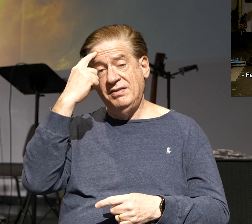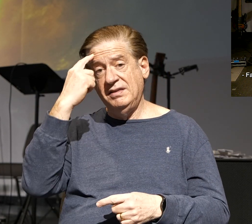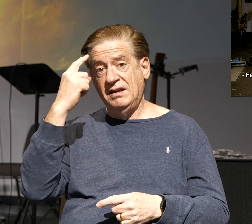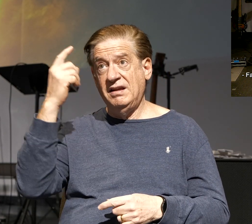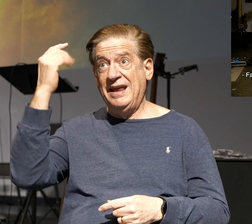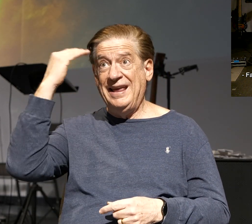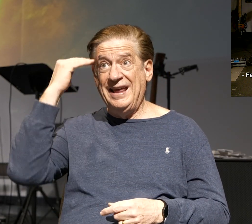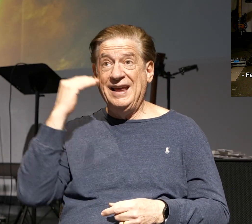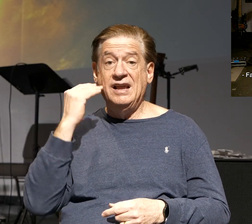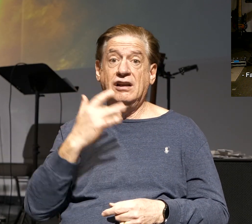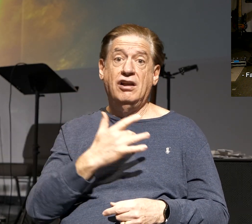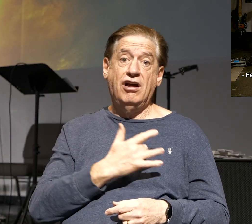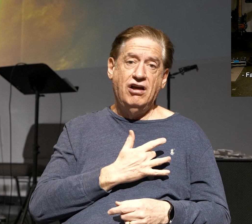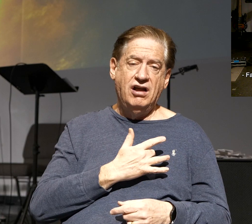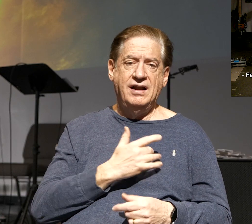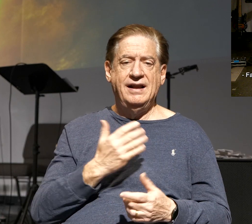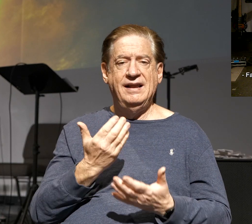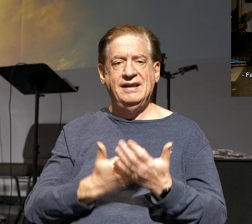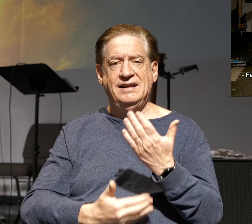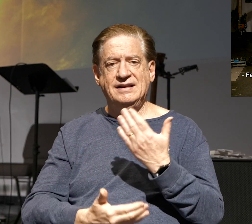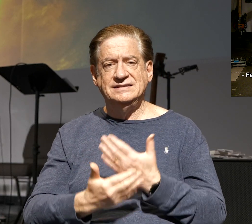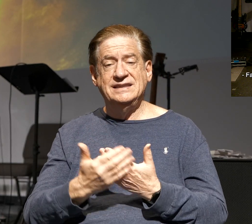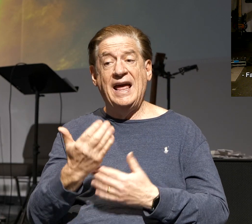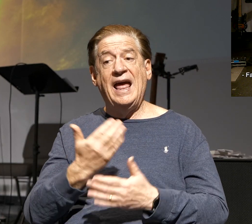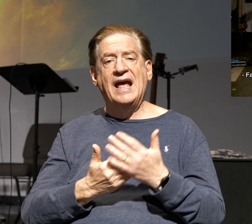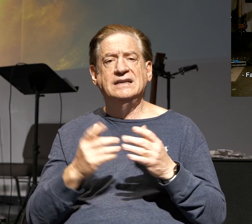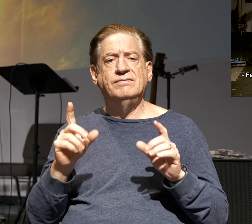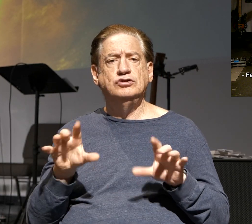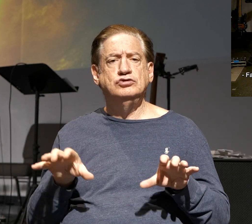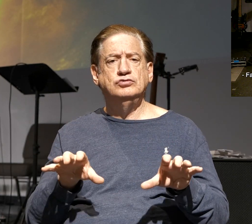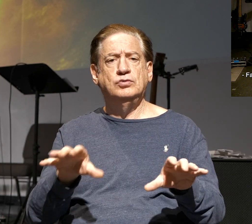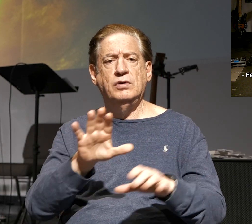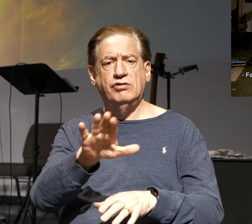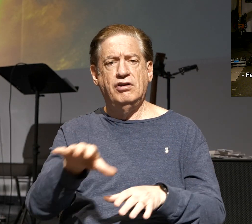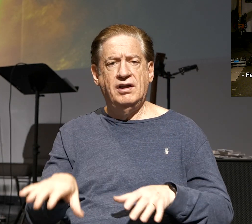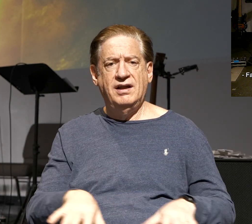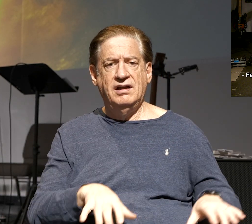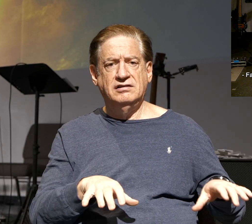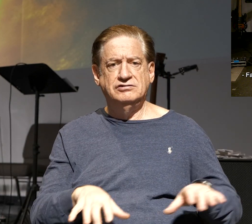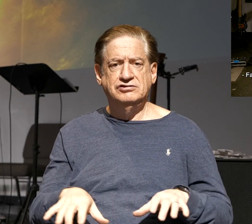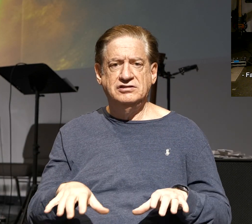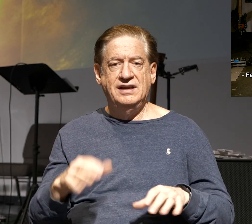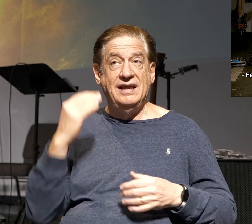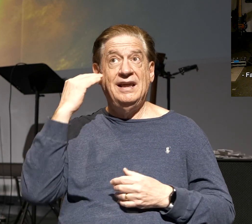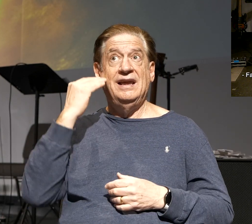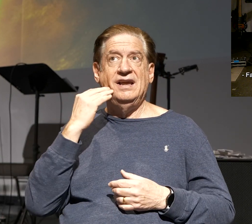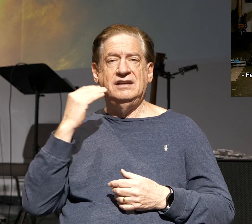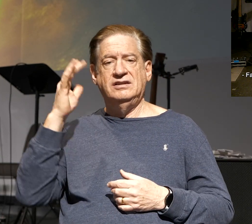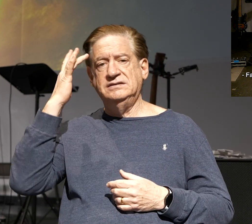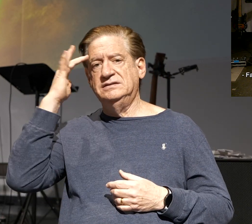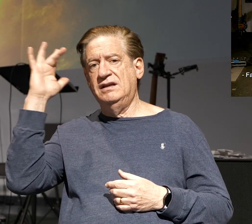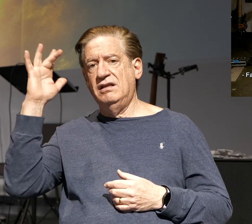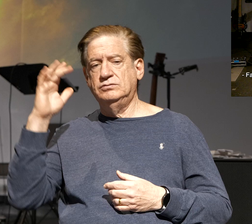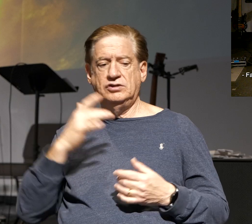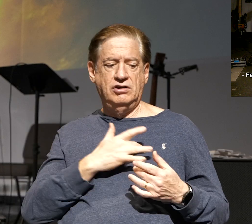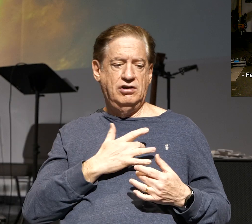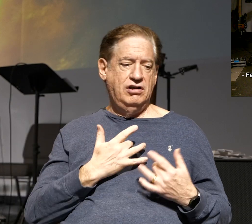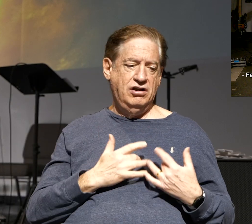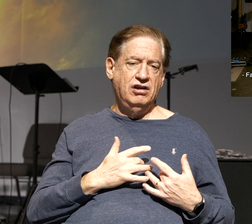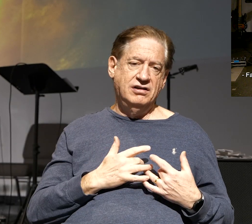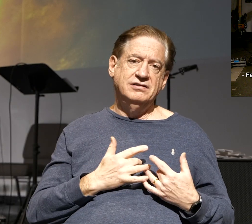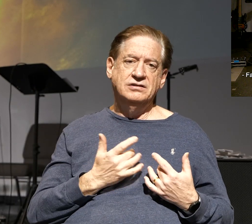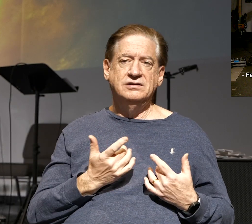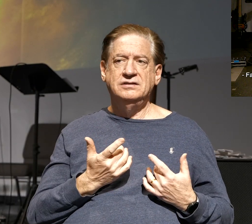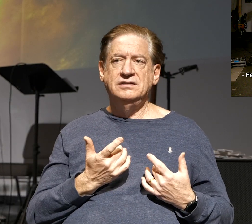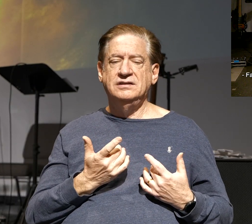head, heart, hands. Hands have to do with your actions. Head has to do with your intellect. Heart has to do, you